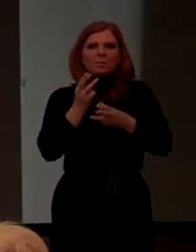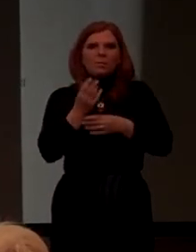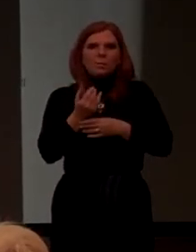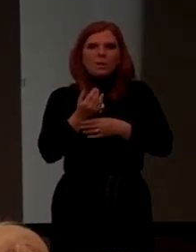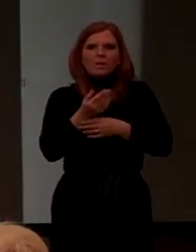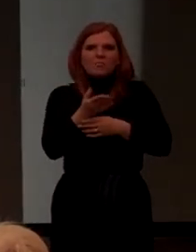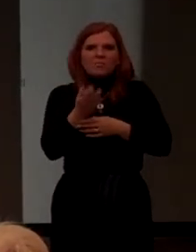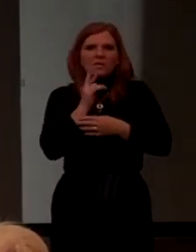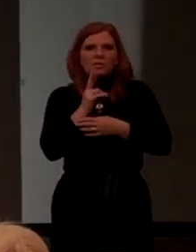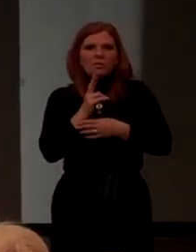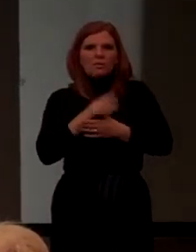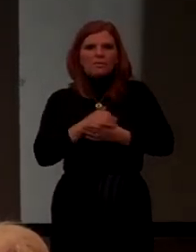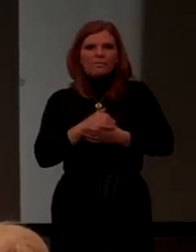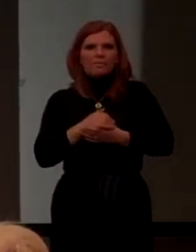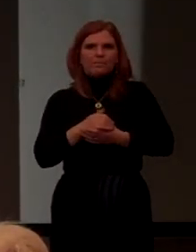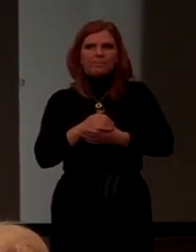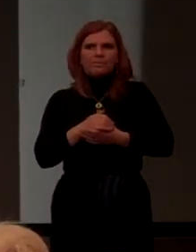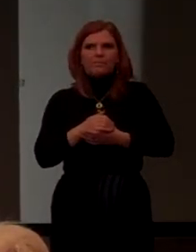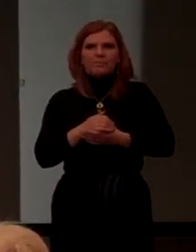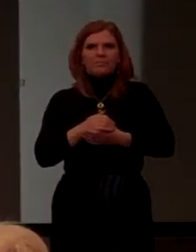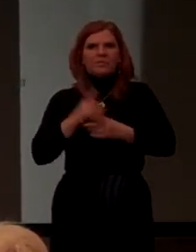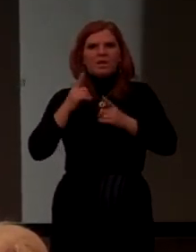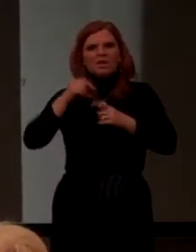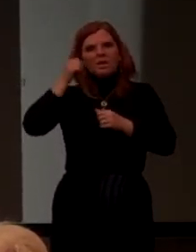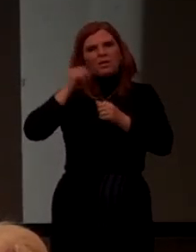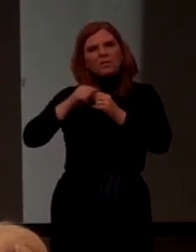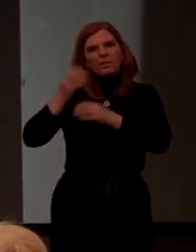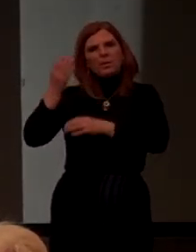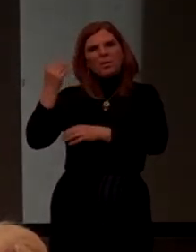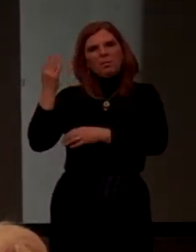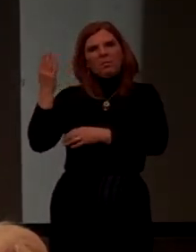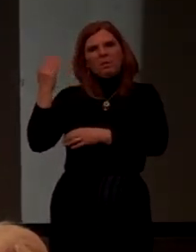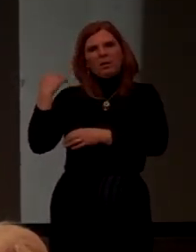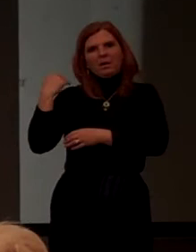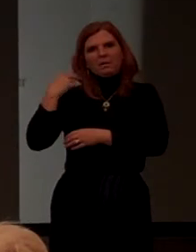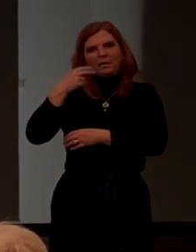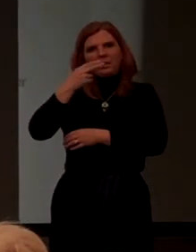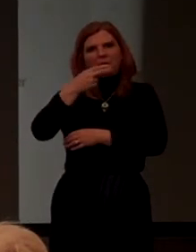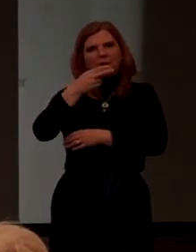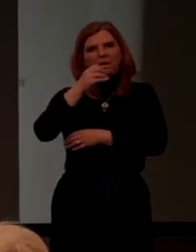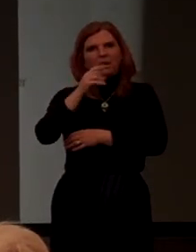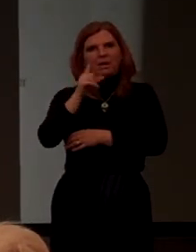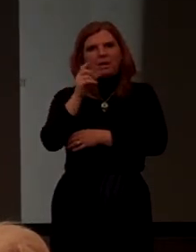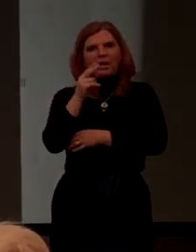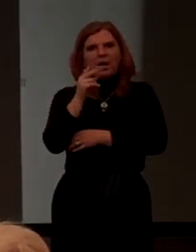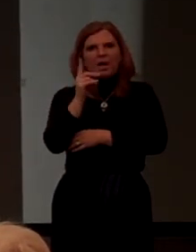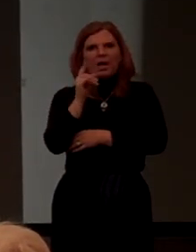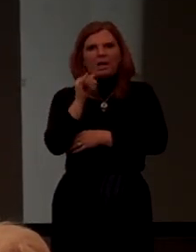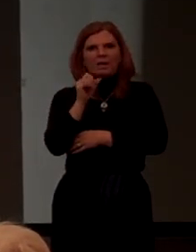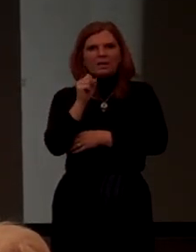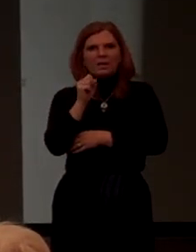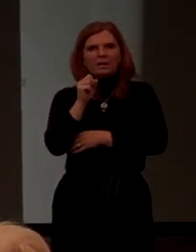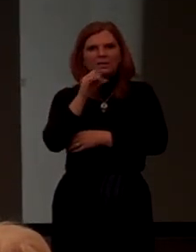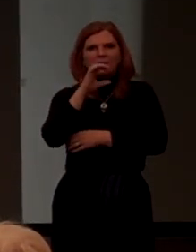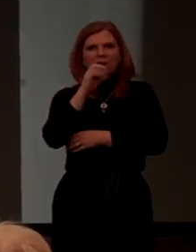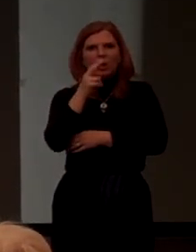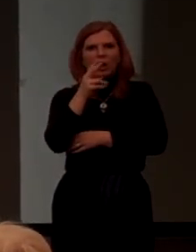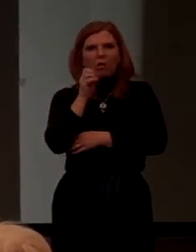But look at it another way. Go back to a place like Holiday's Cove in 1900,